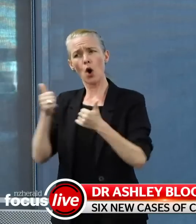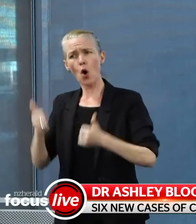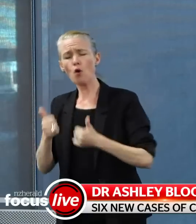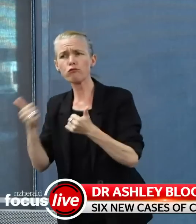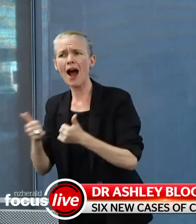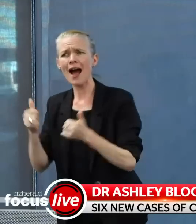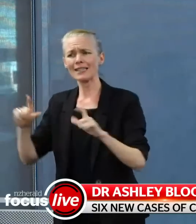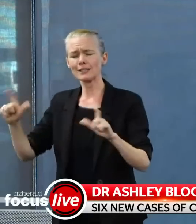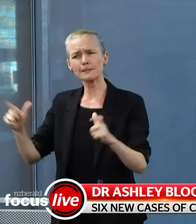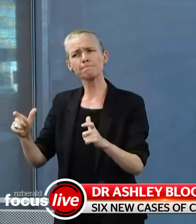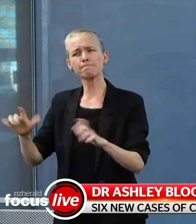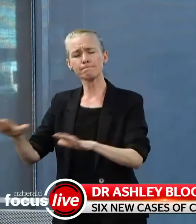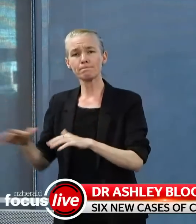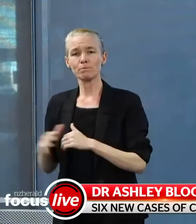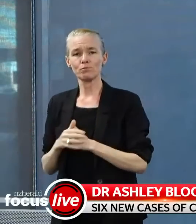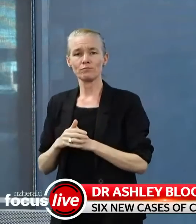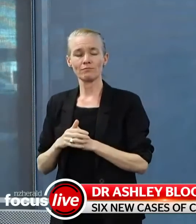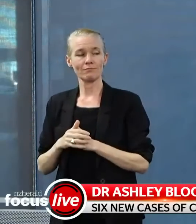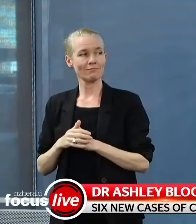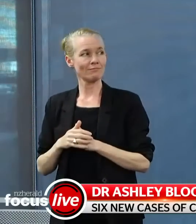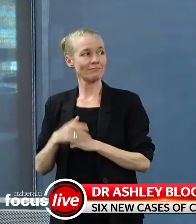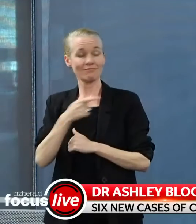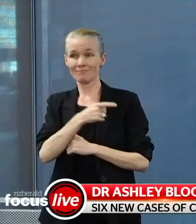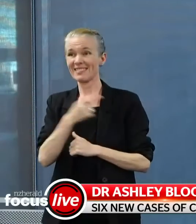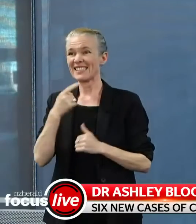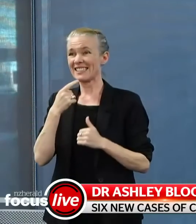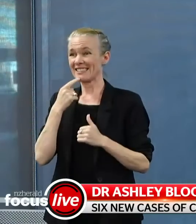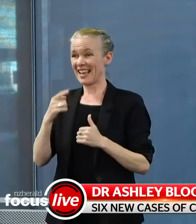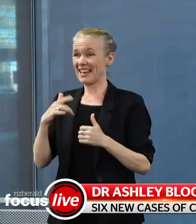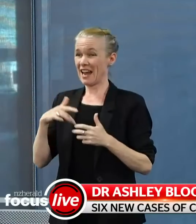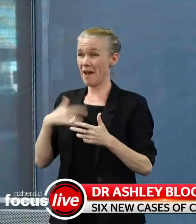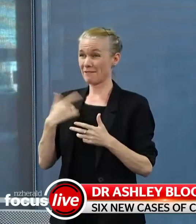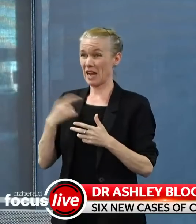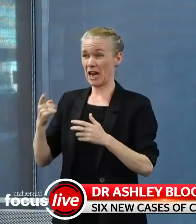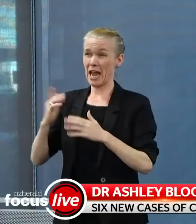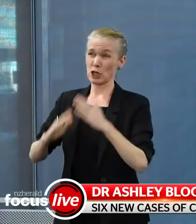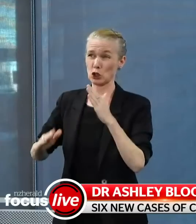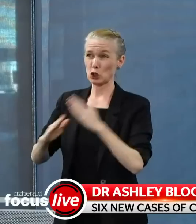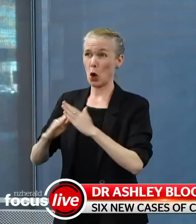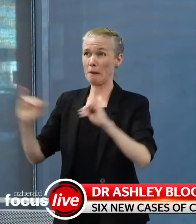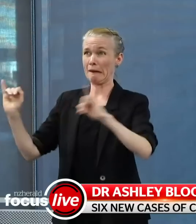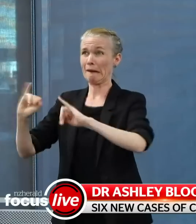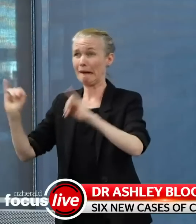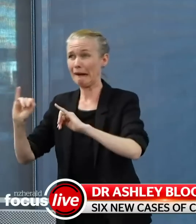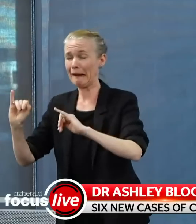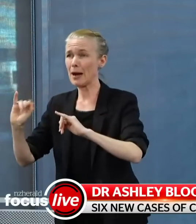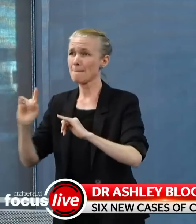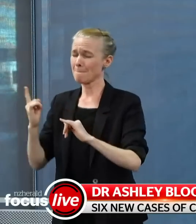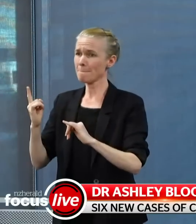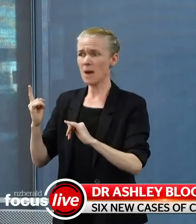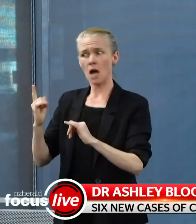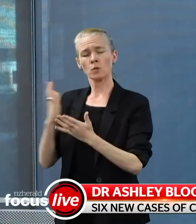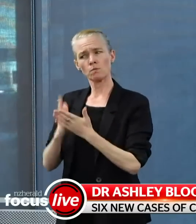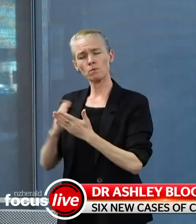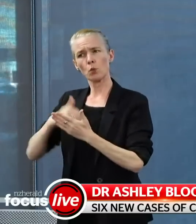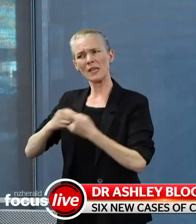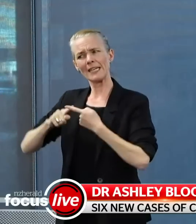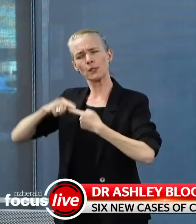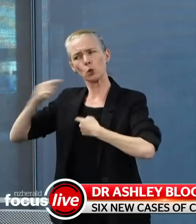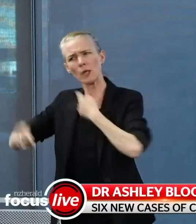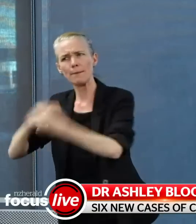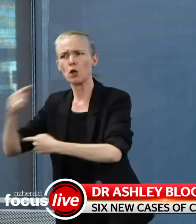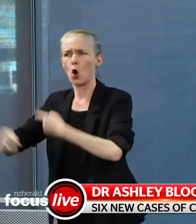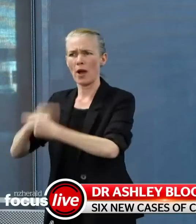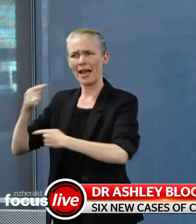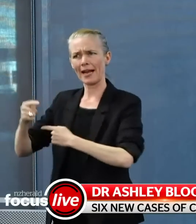My virtual dashboard, oh well it's flashing orange, and it won't flash or go steady green until we're really